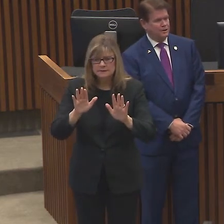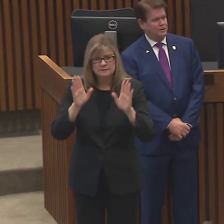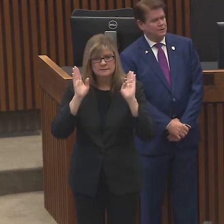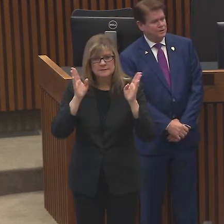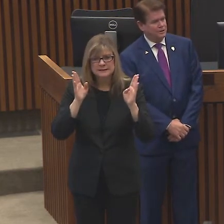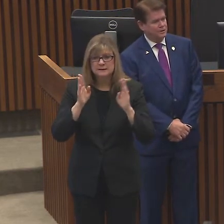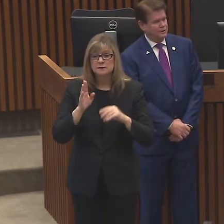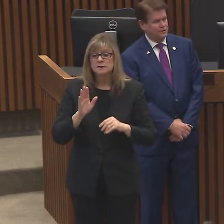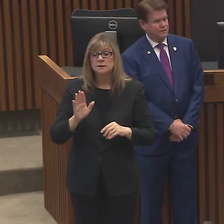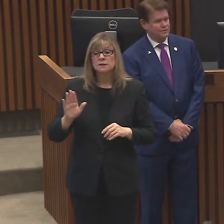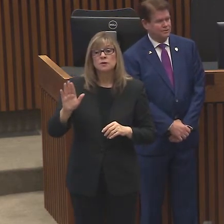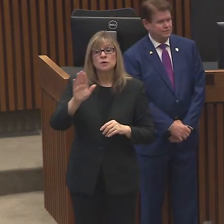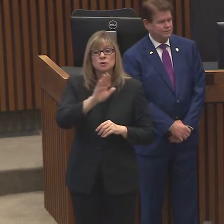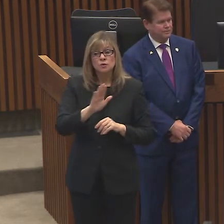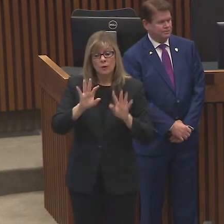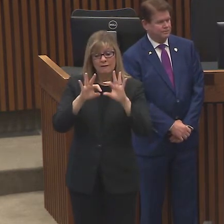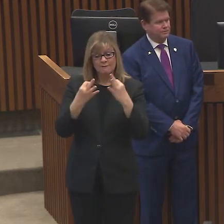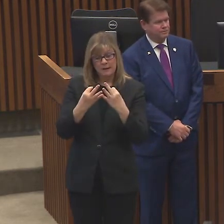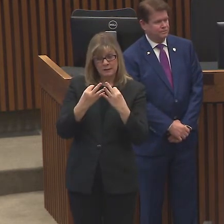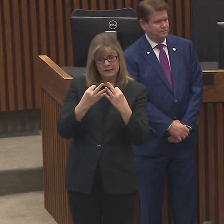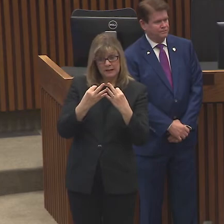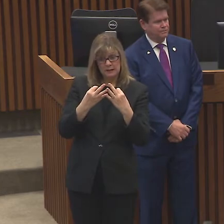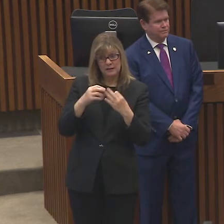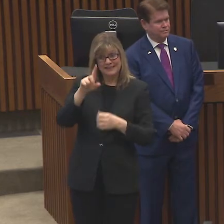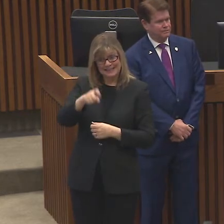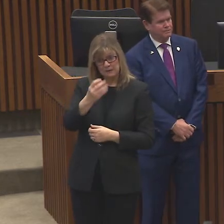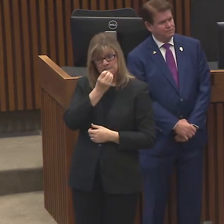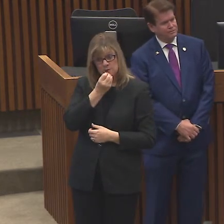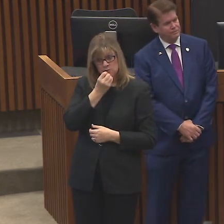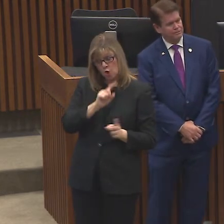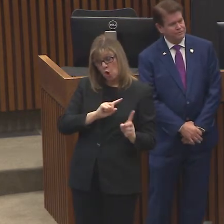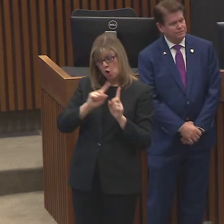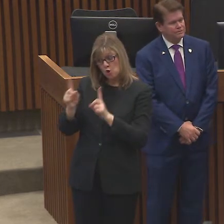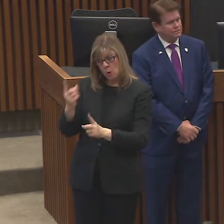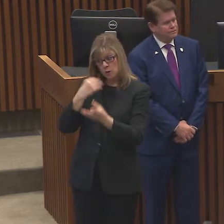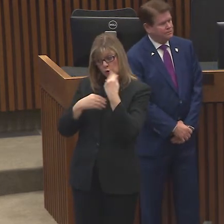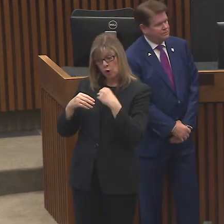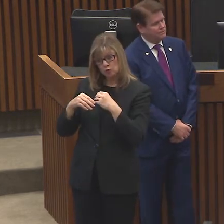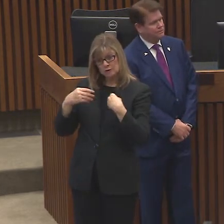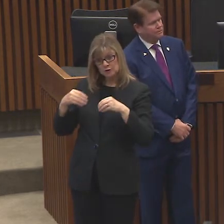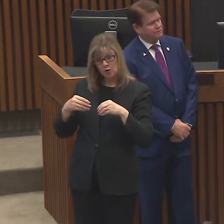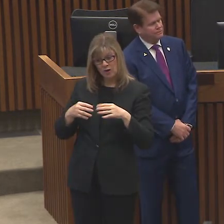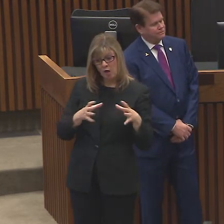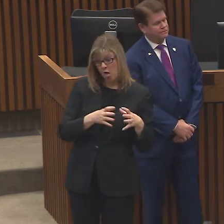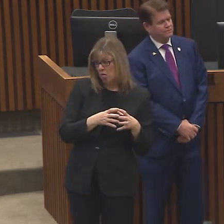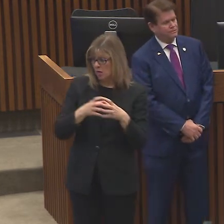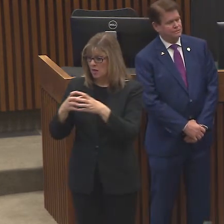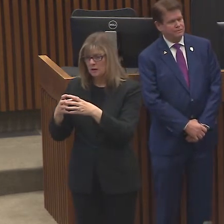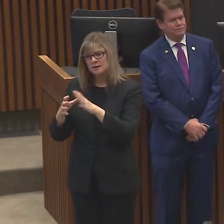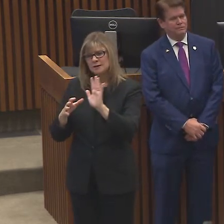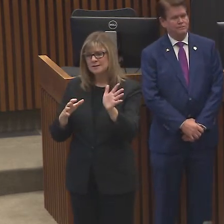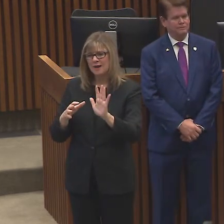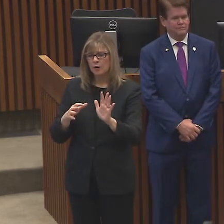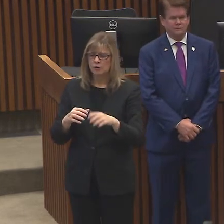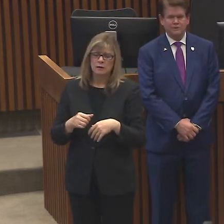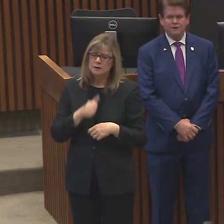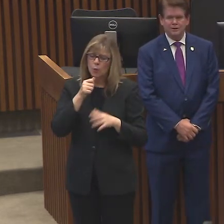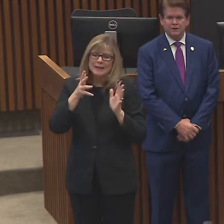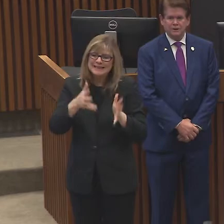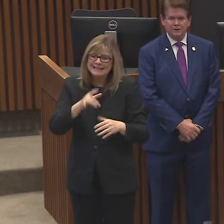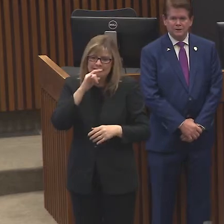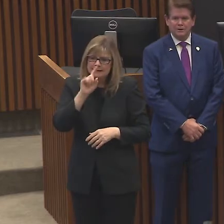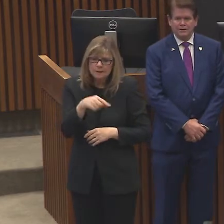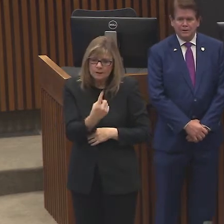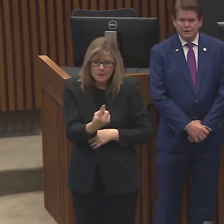all possible go to the grocery store. I know if you've got small kids, you don't leave them in the car, you take them with you. But don't take everybody else with you.